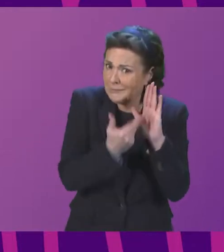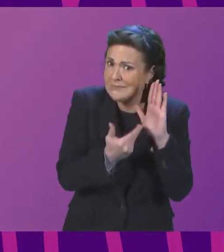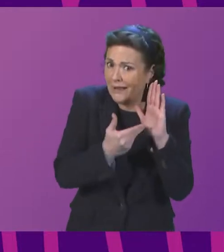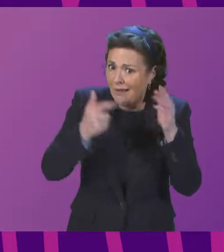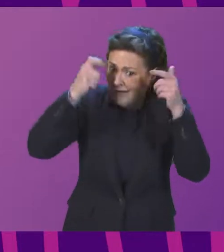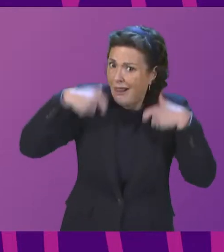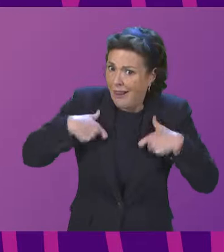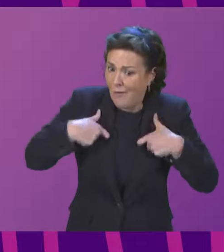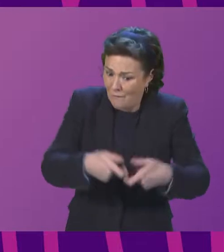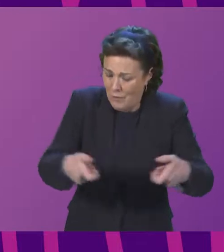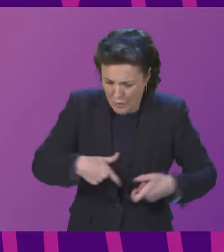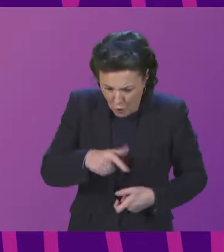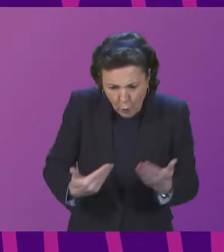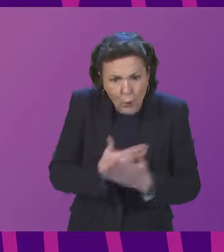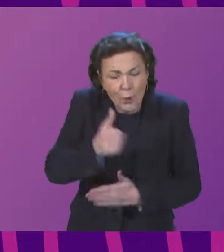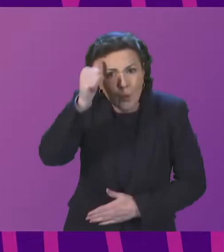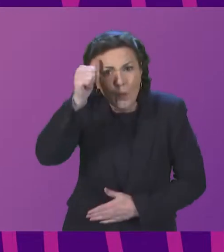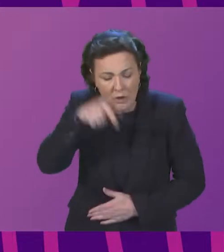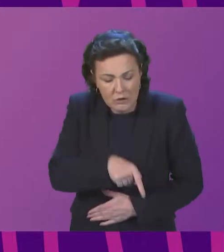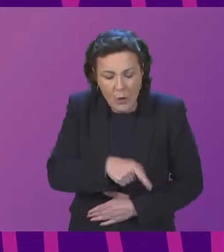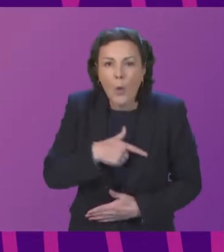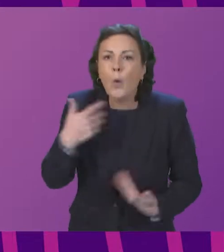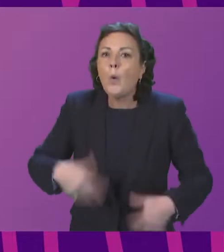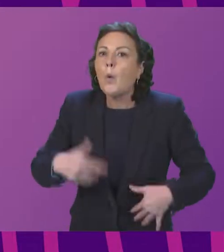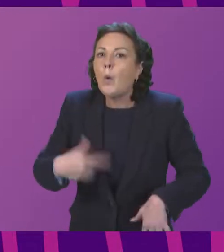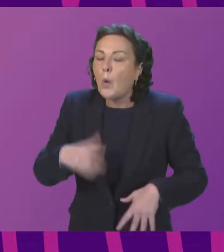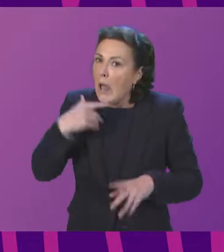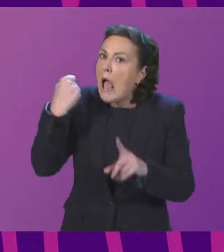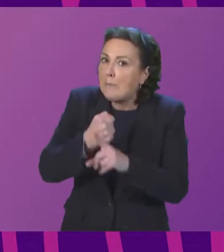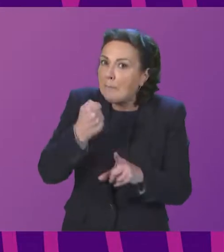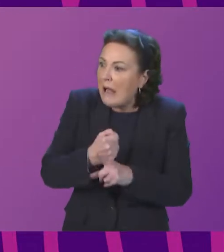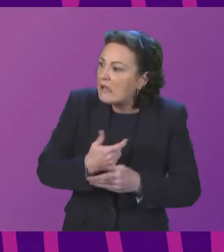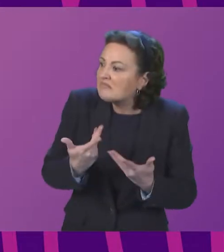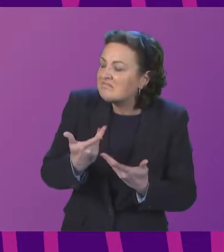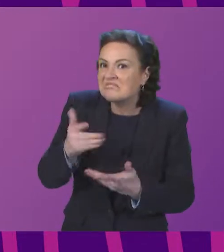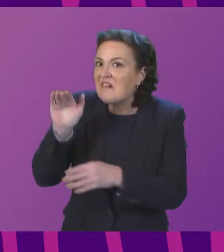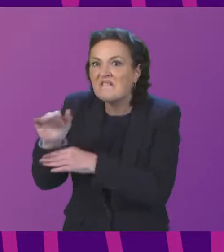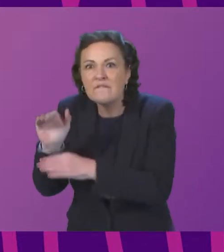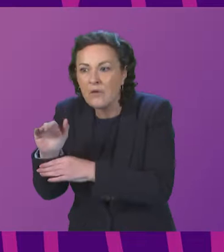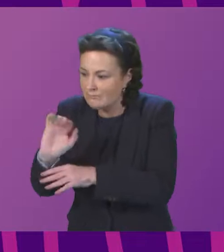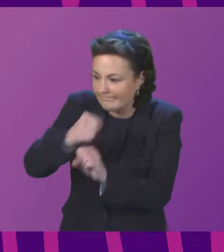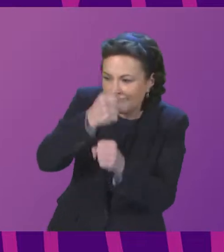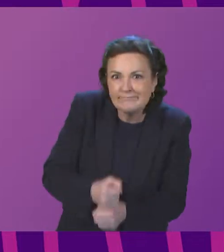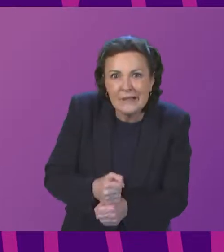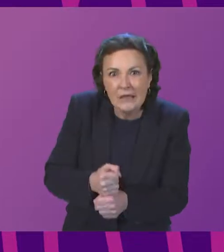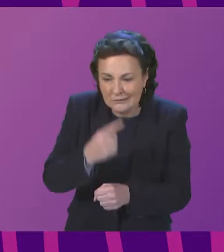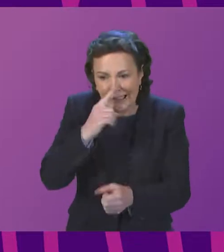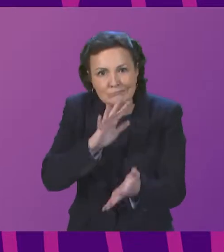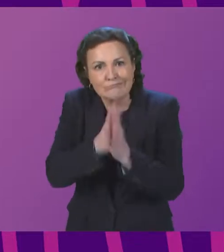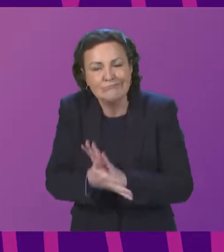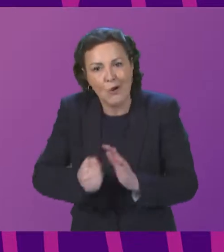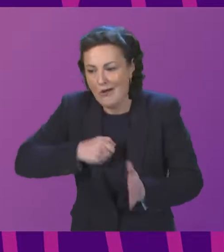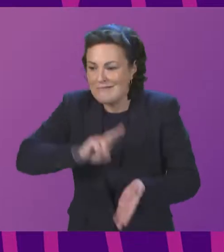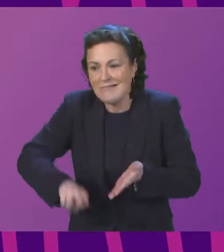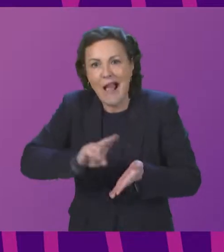of that growing body of knowledge of the impact of non-native invasive species and act to protect what remains of